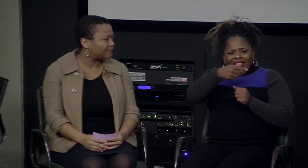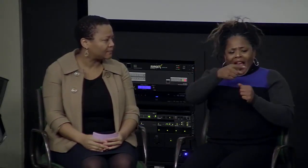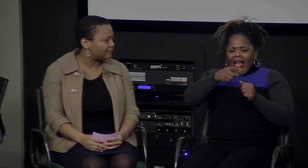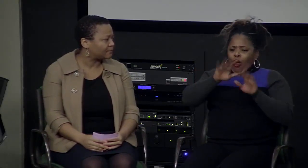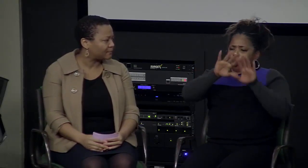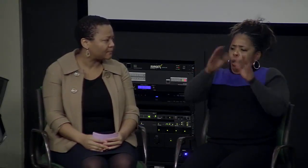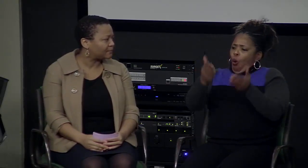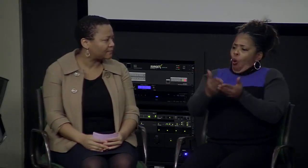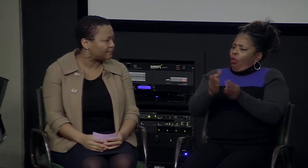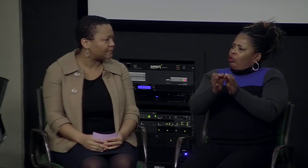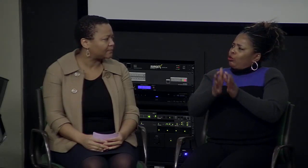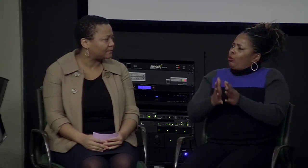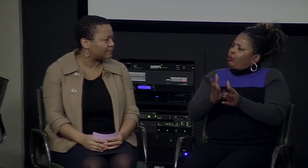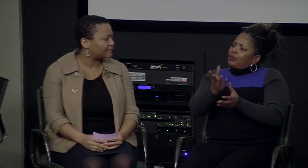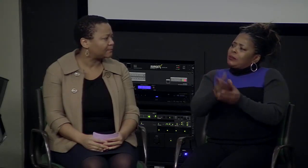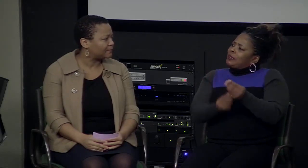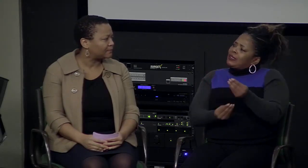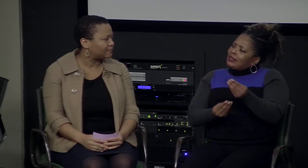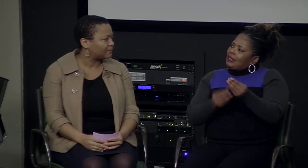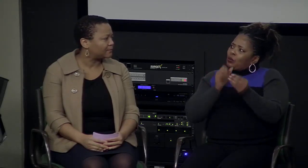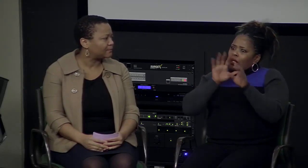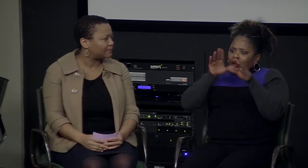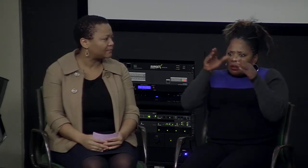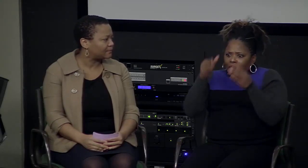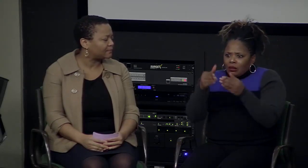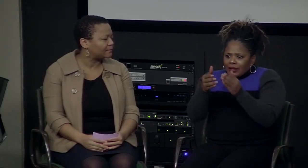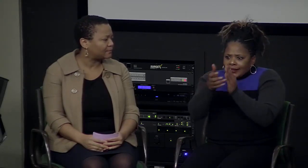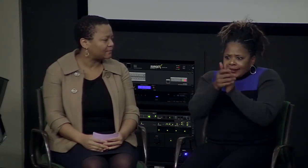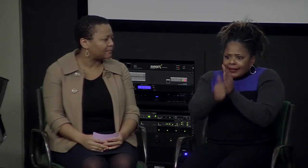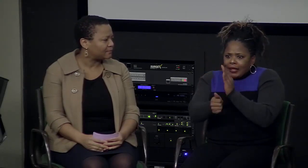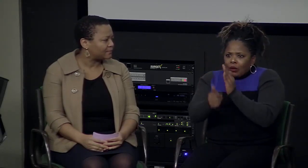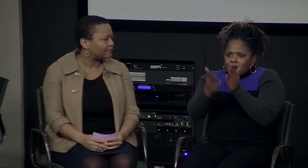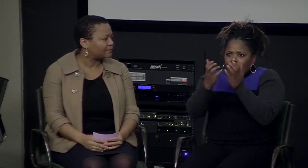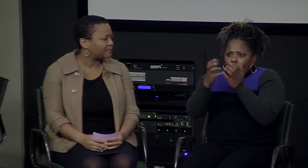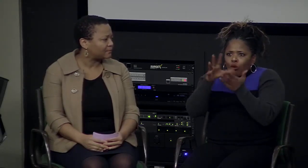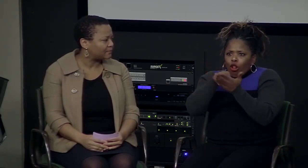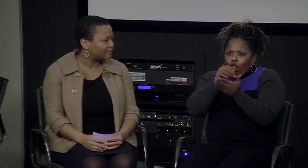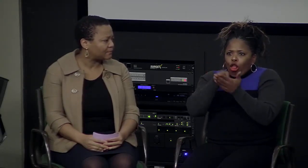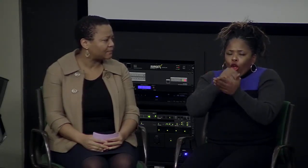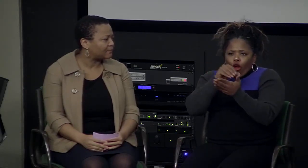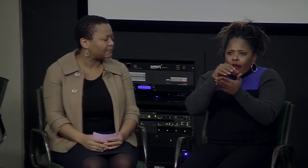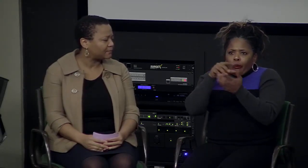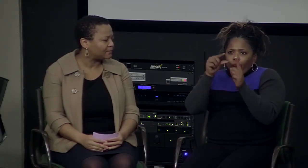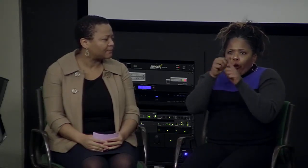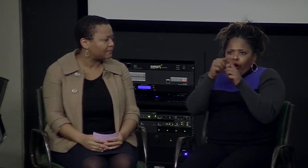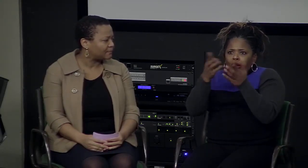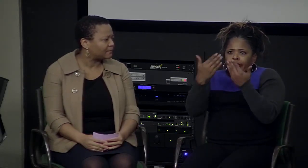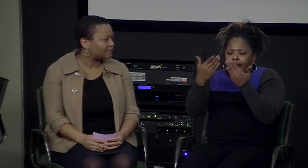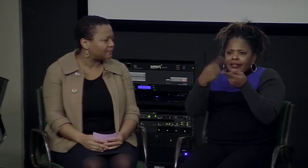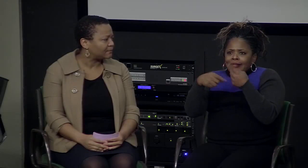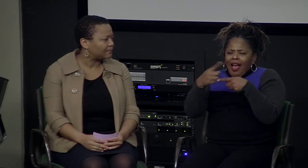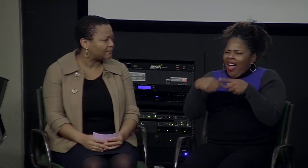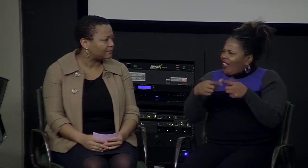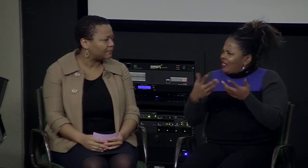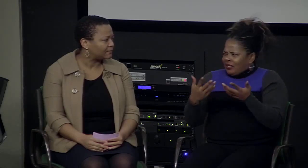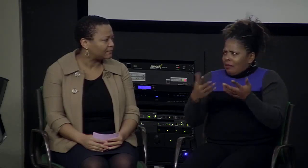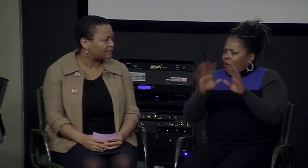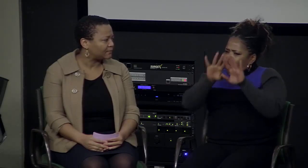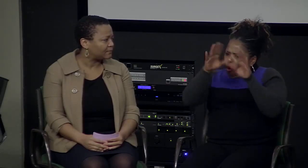often the focus on the holistic, the whole interpreter sometimes get lost. You might be